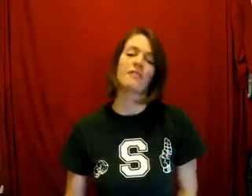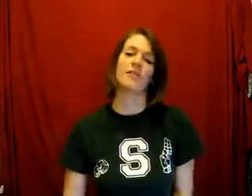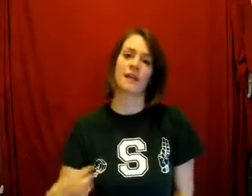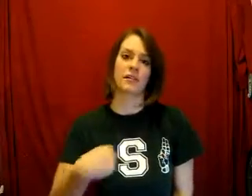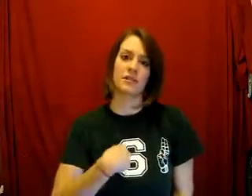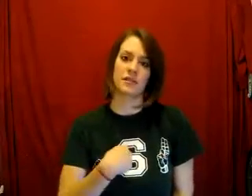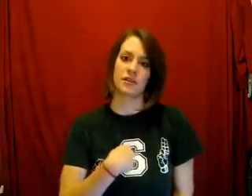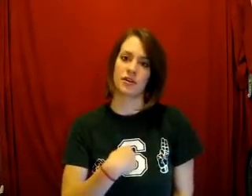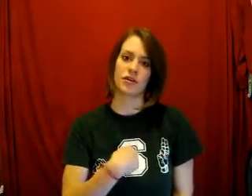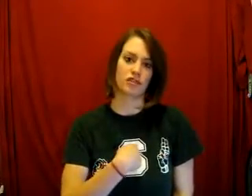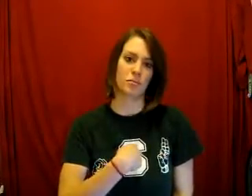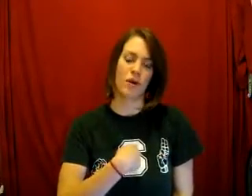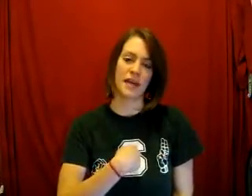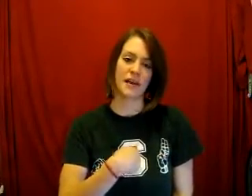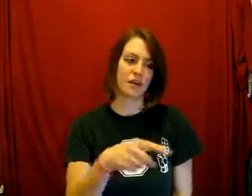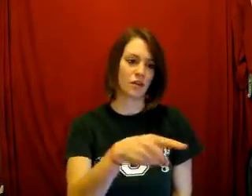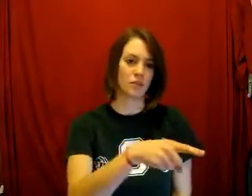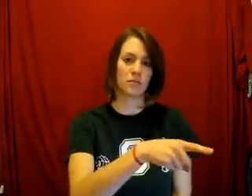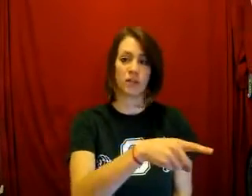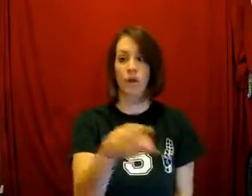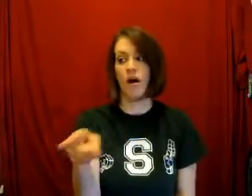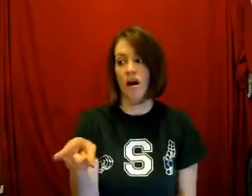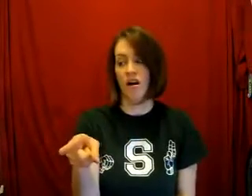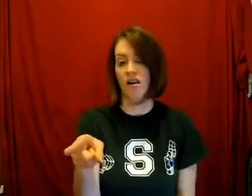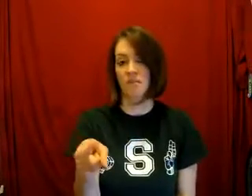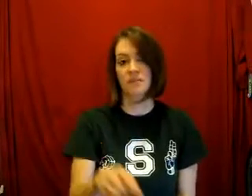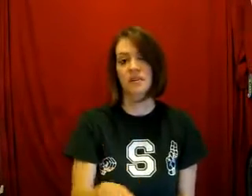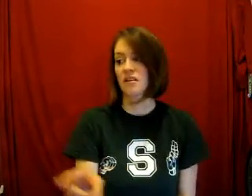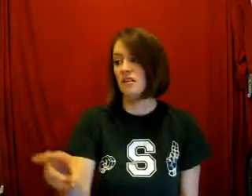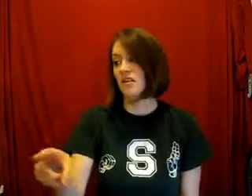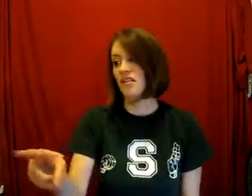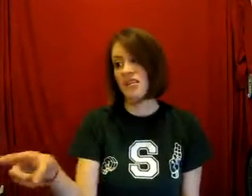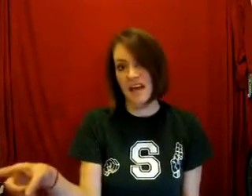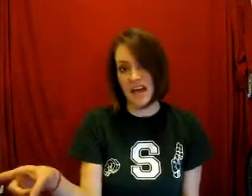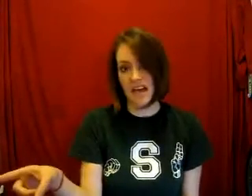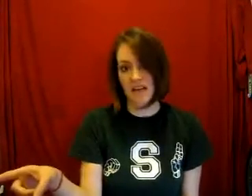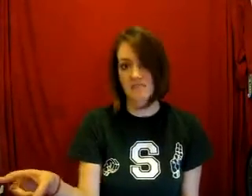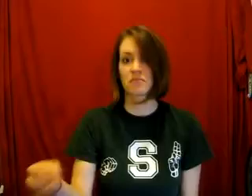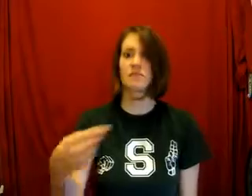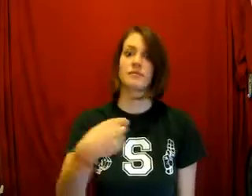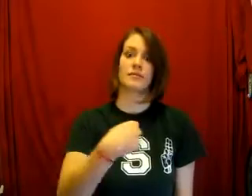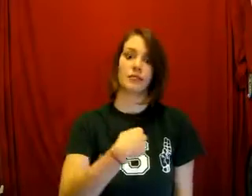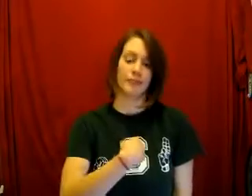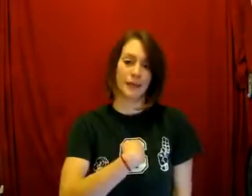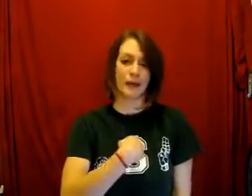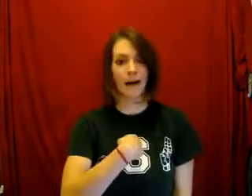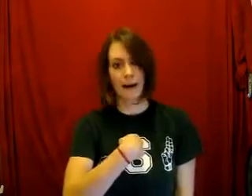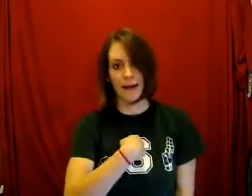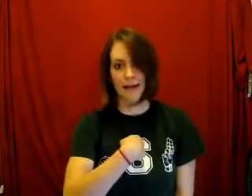Everything else is either you just point at it, or you all. They. Me. I.